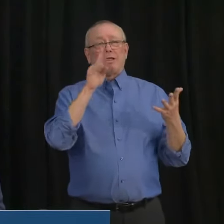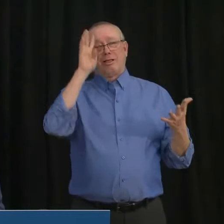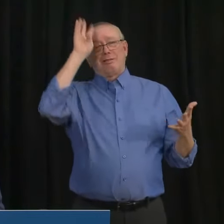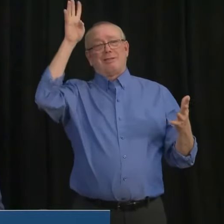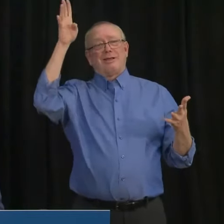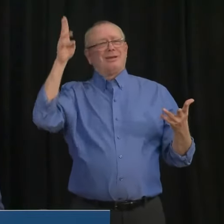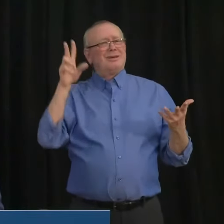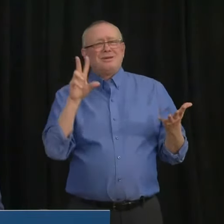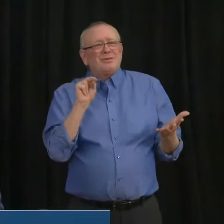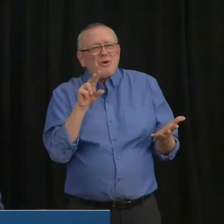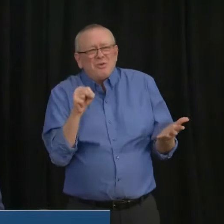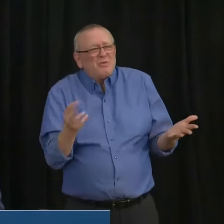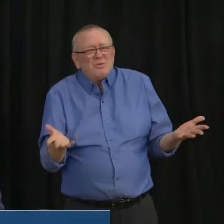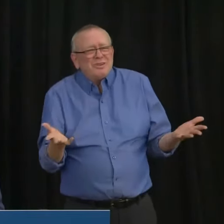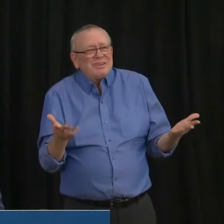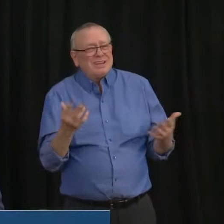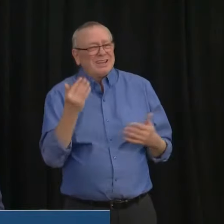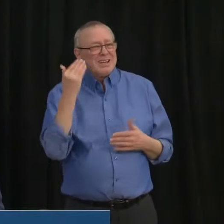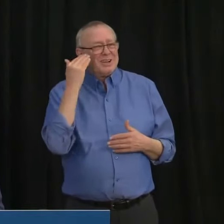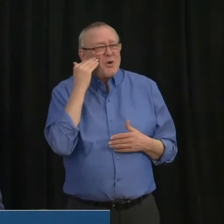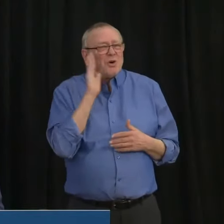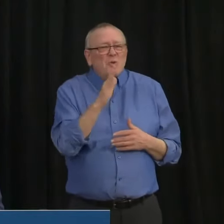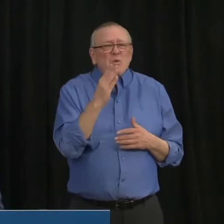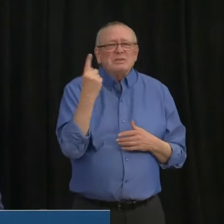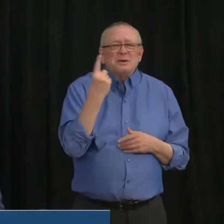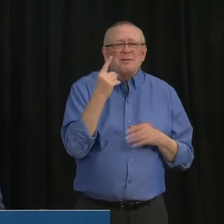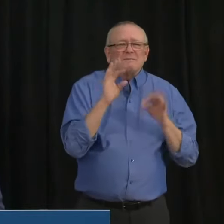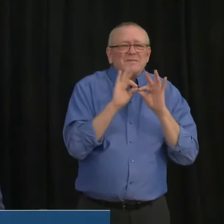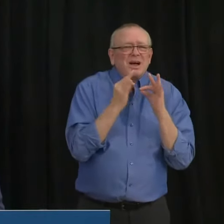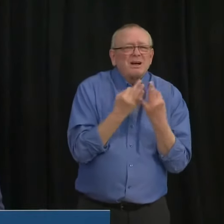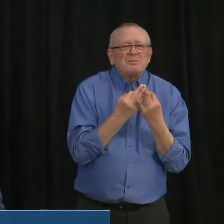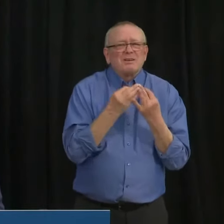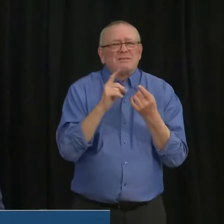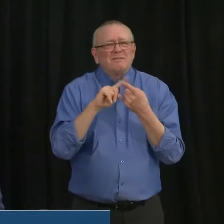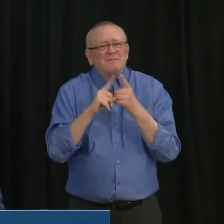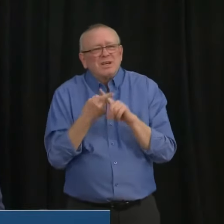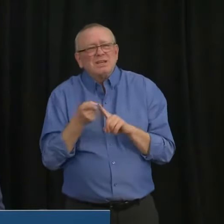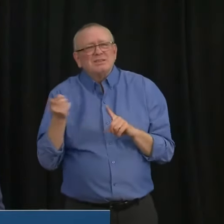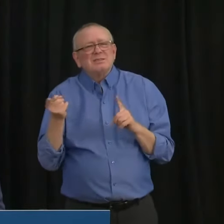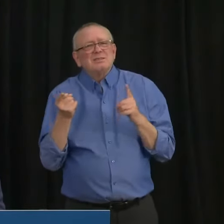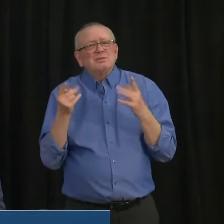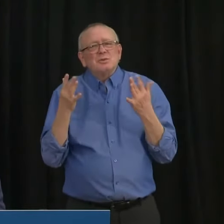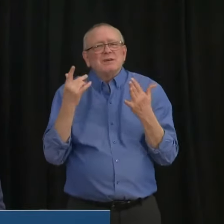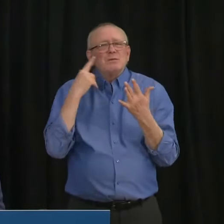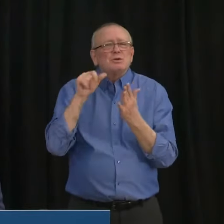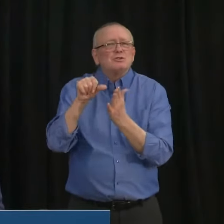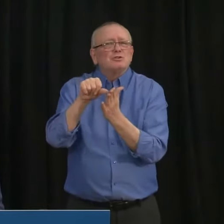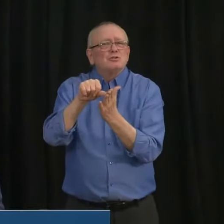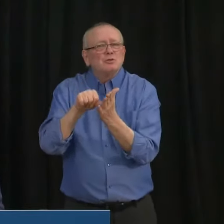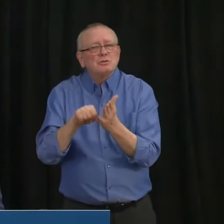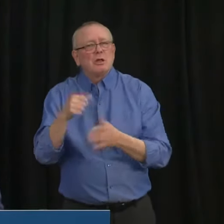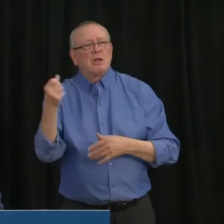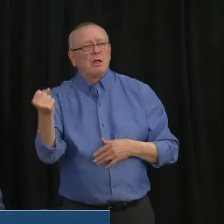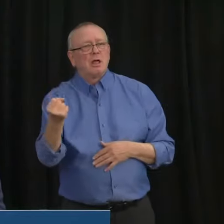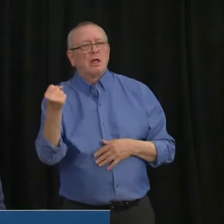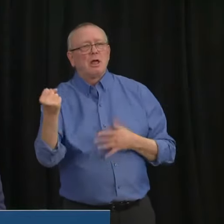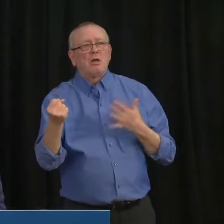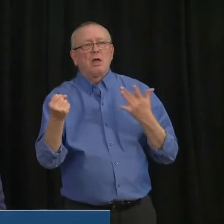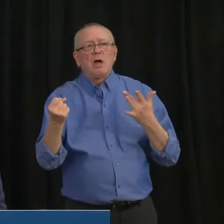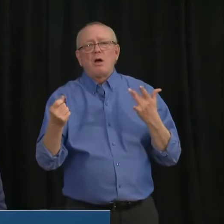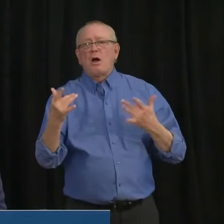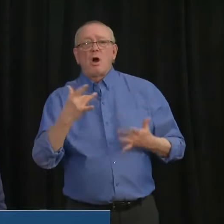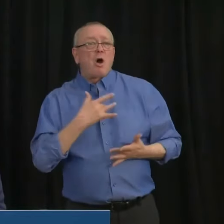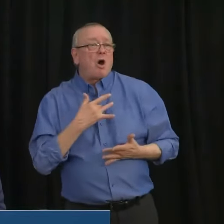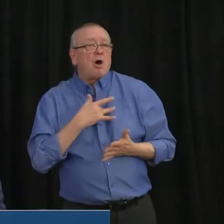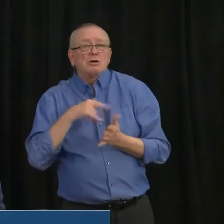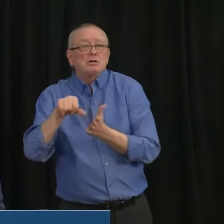surgery, someone in your family, a friend or neighbor, who's waiting for cardiac surgery or